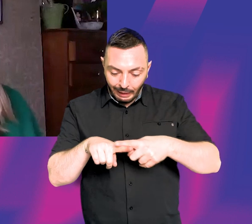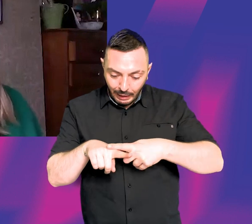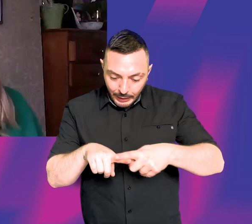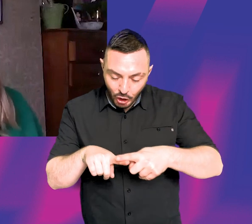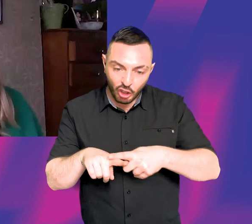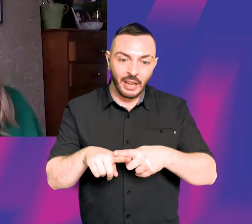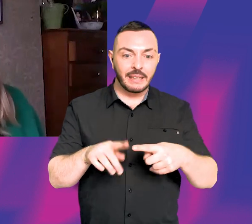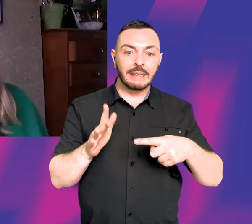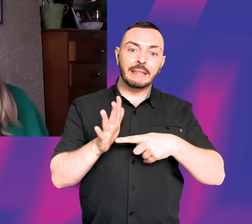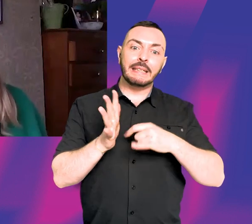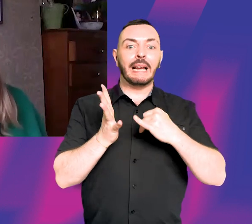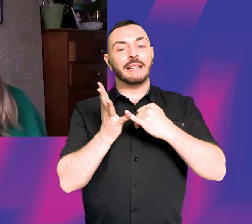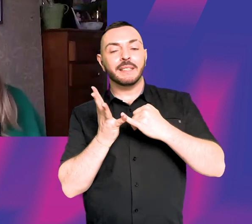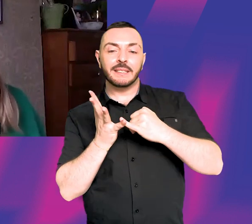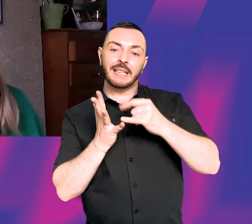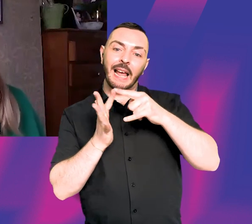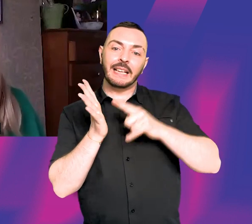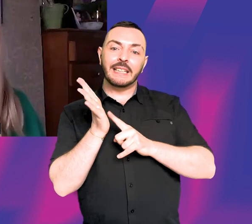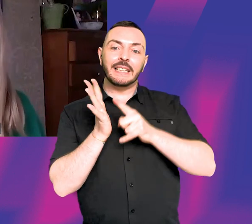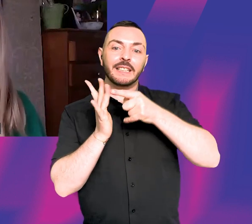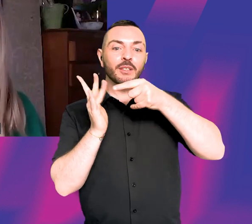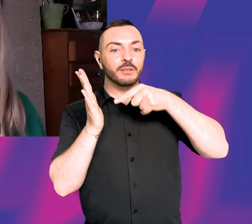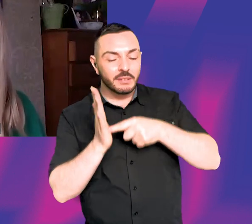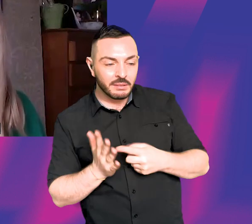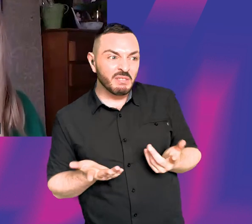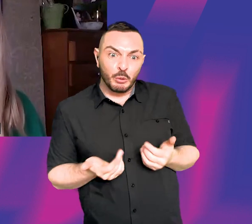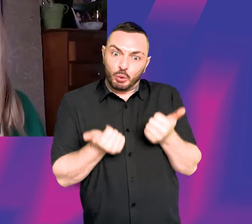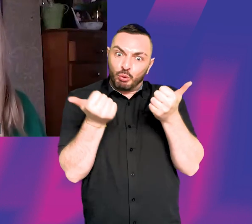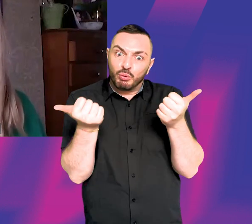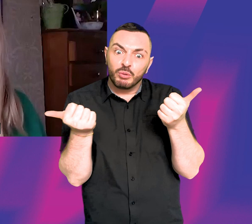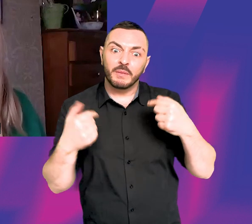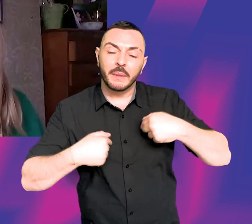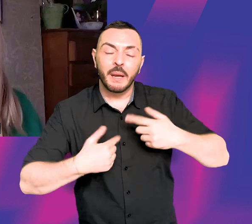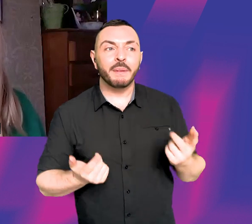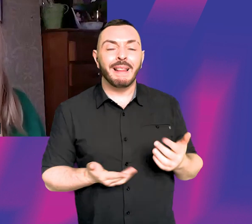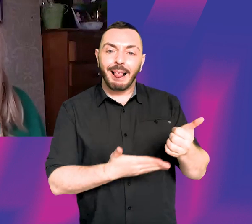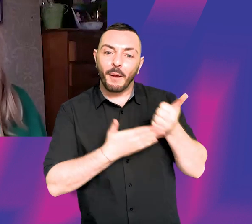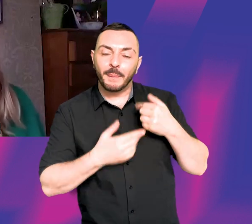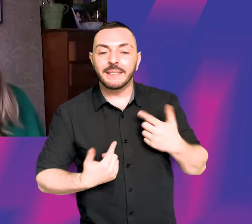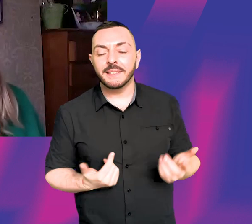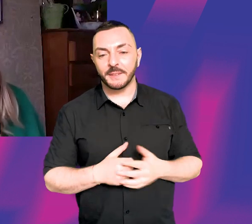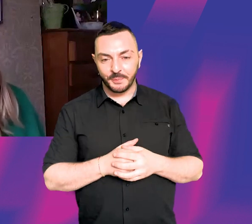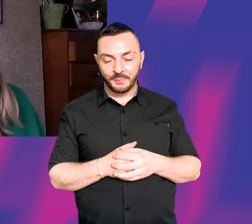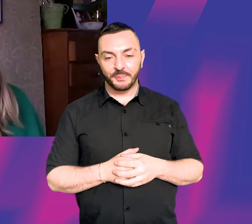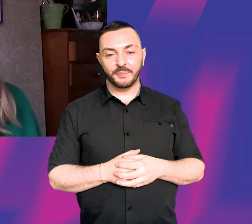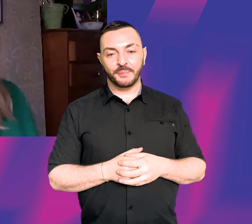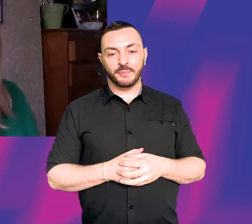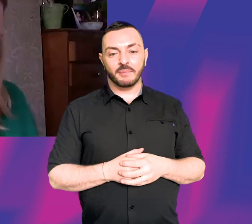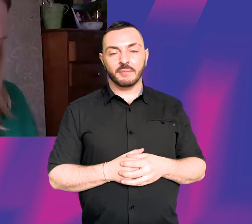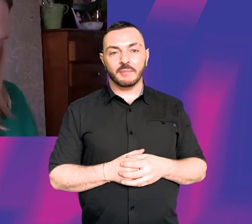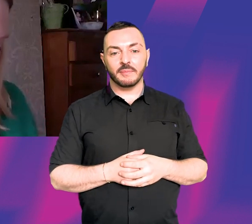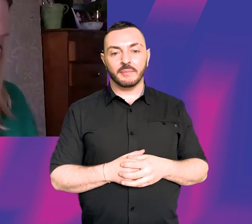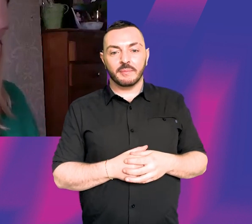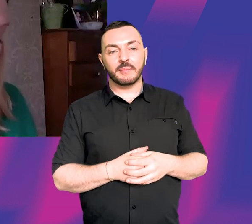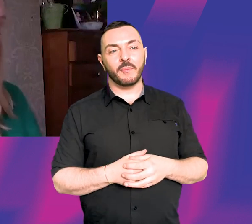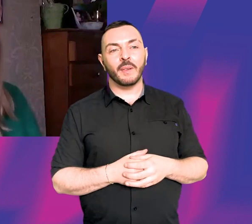something. But it was really good for me because I think it really helped me. I mean, it